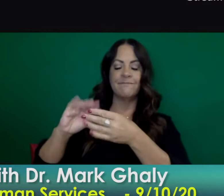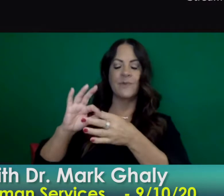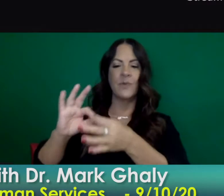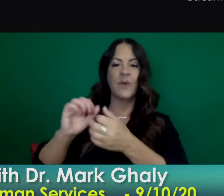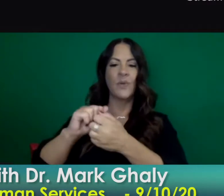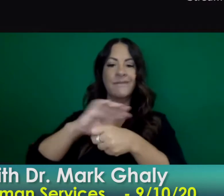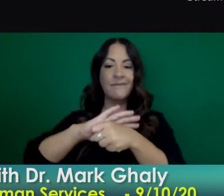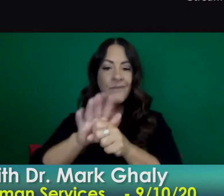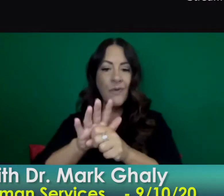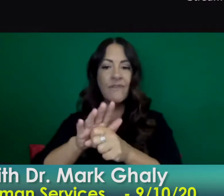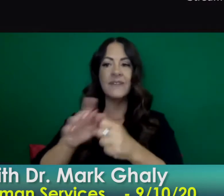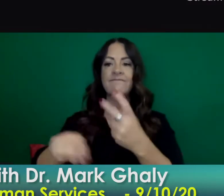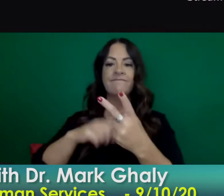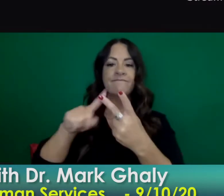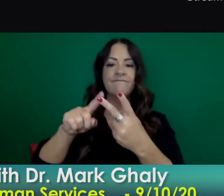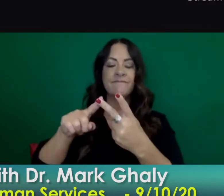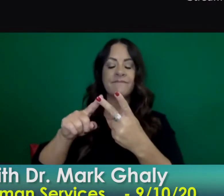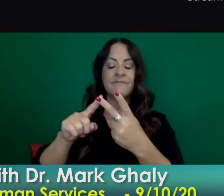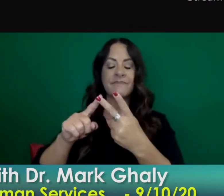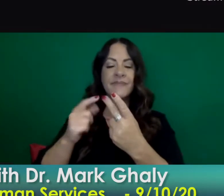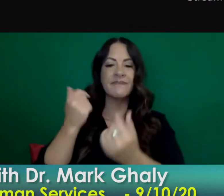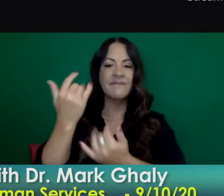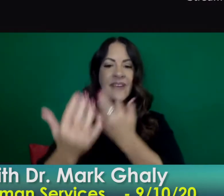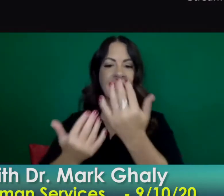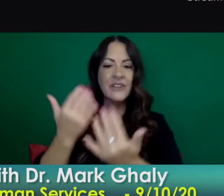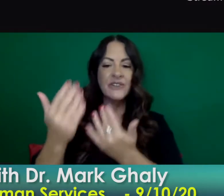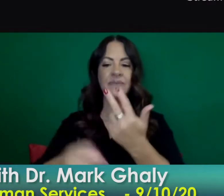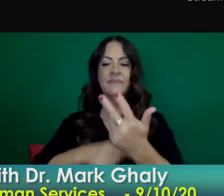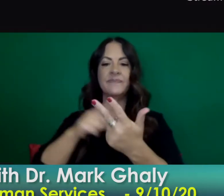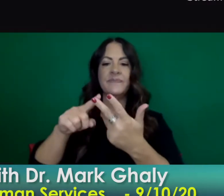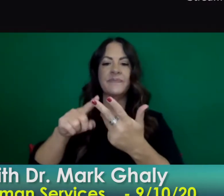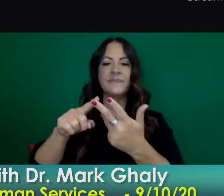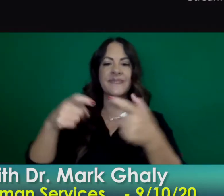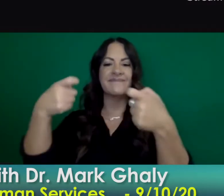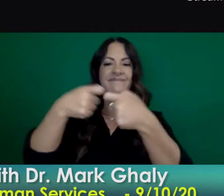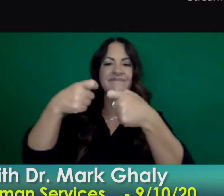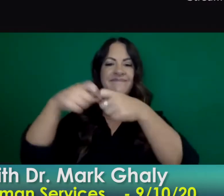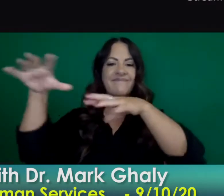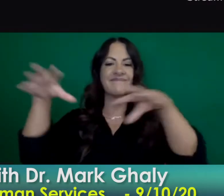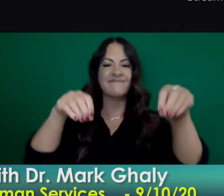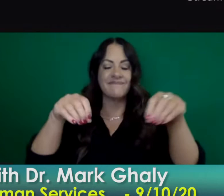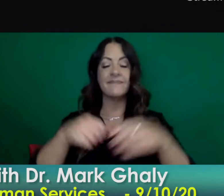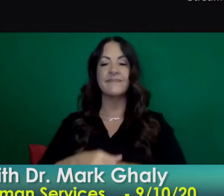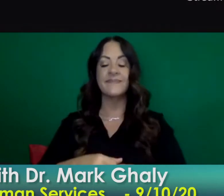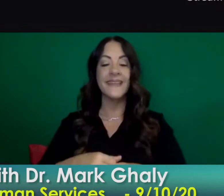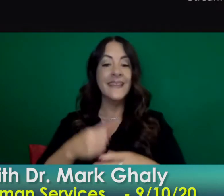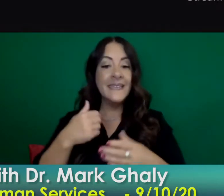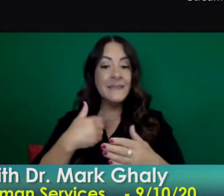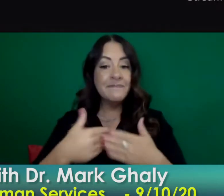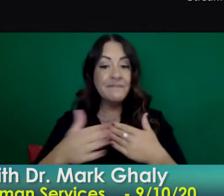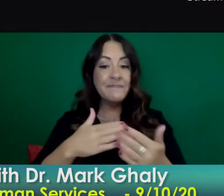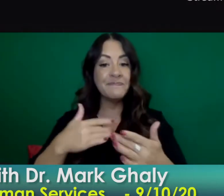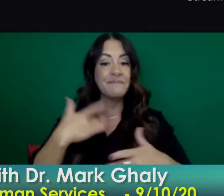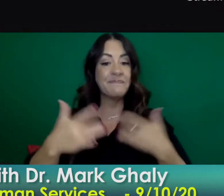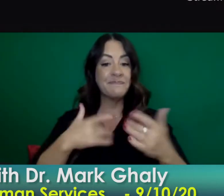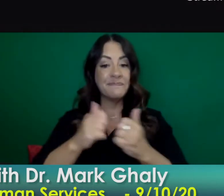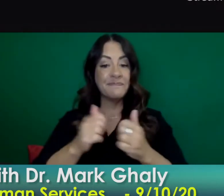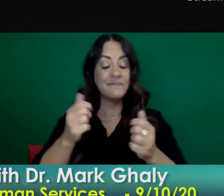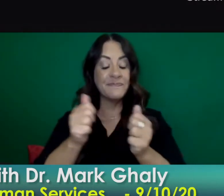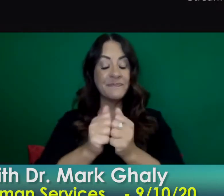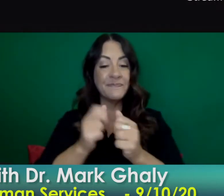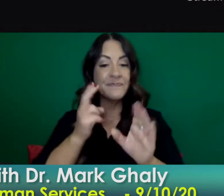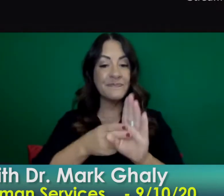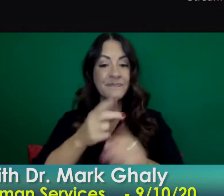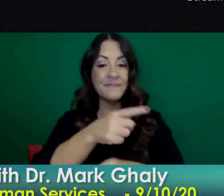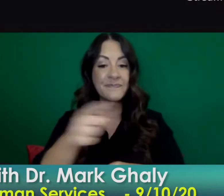wildfires to our power shutoffs and again it's a real privilege to be with you. I'm going to focus a lot of my remarks